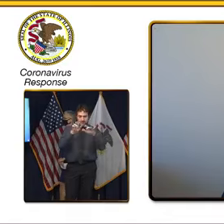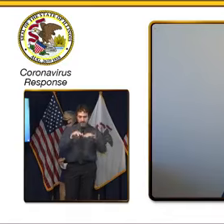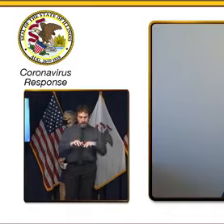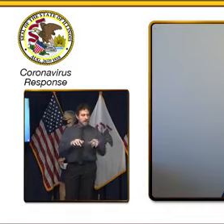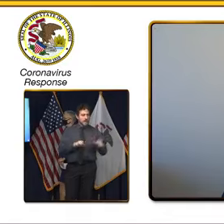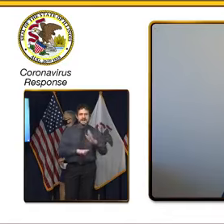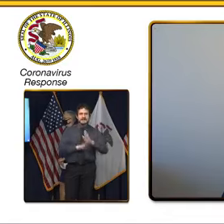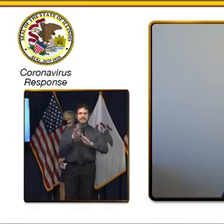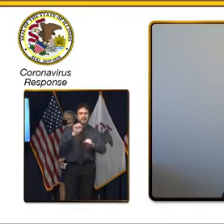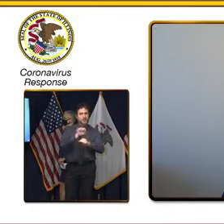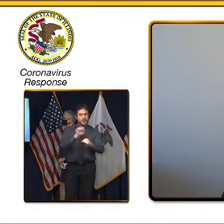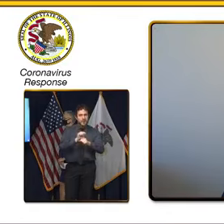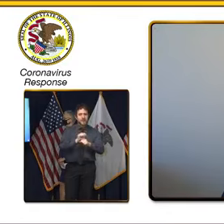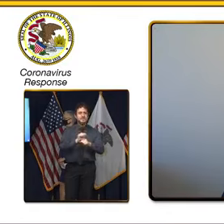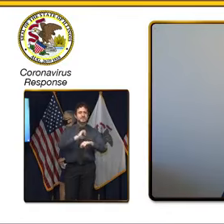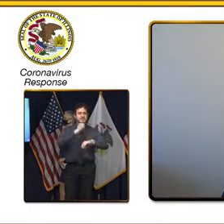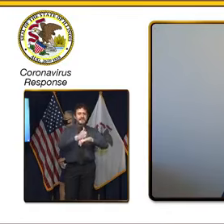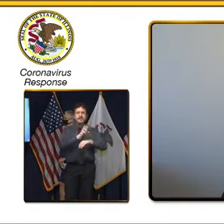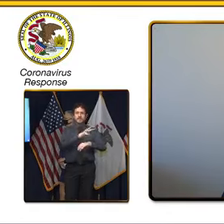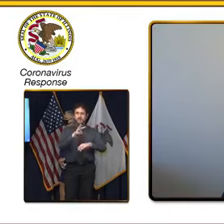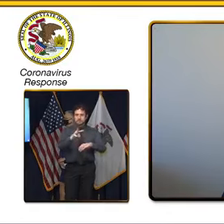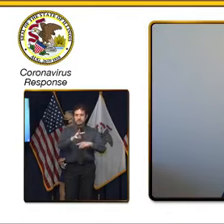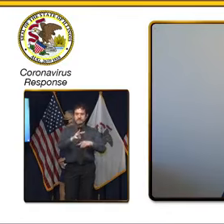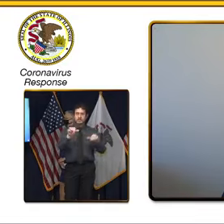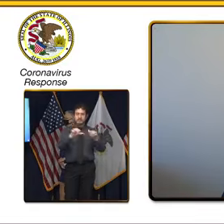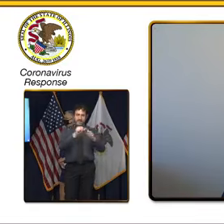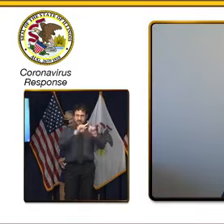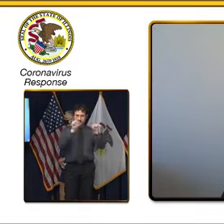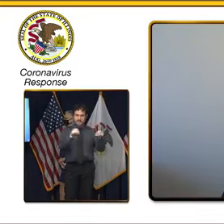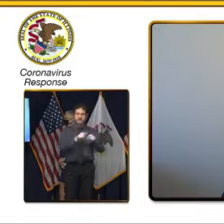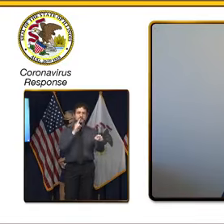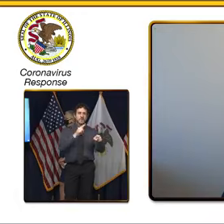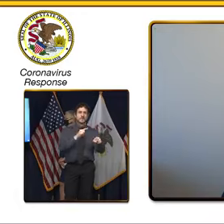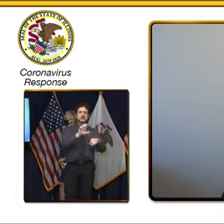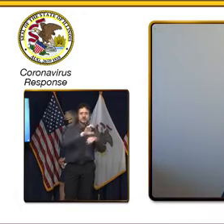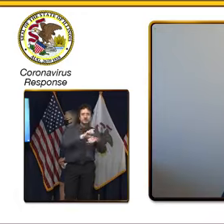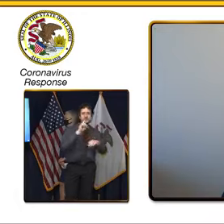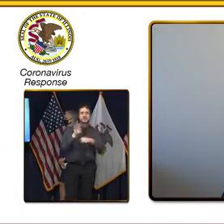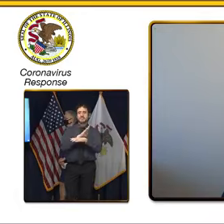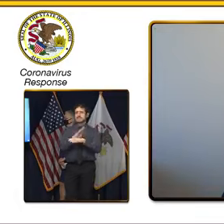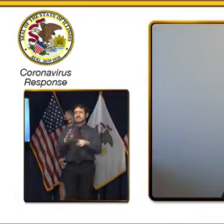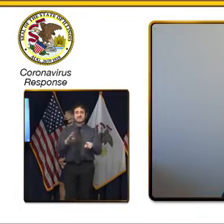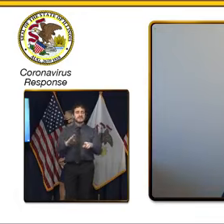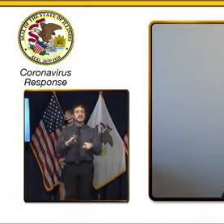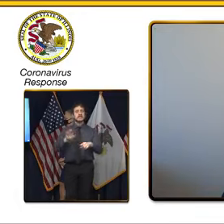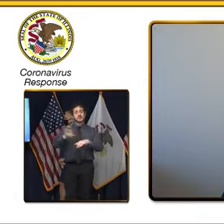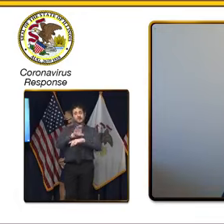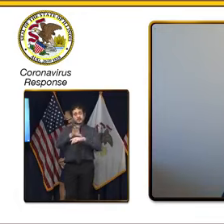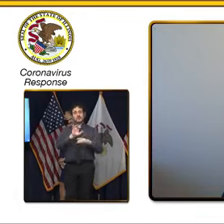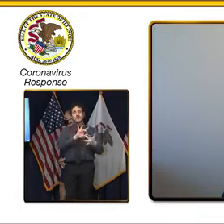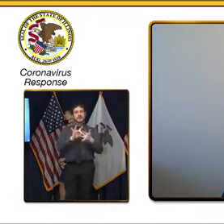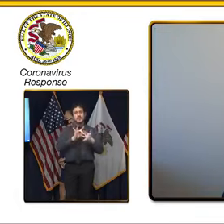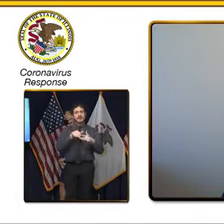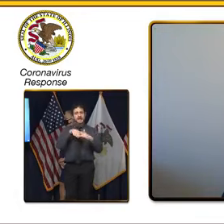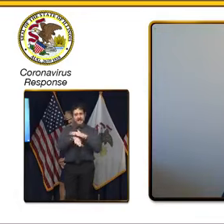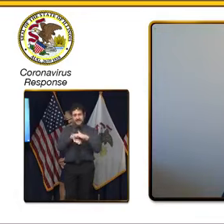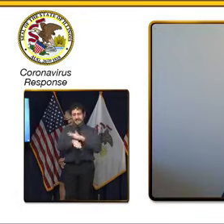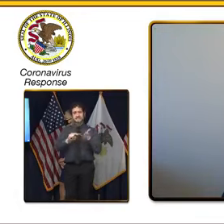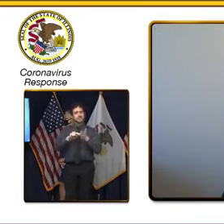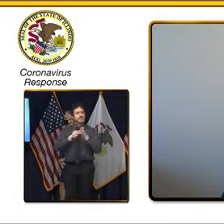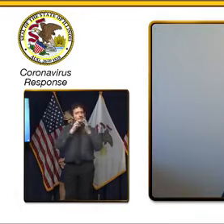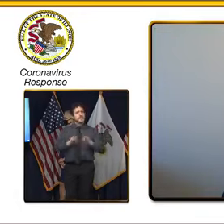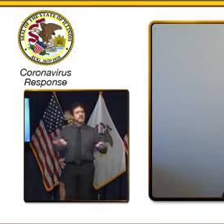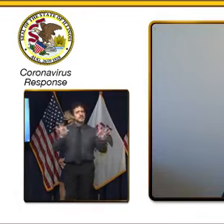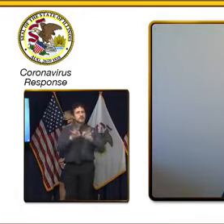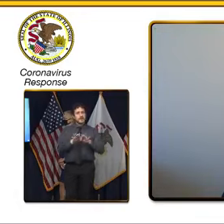It's easy for many to take for granted access to a computer and internet. But the pandemic has shown us millions of kids cannot